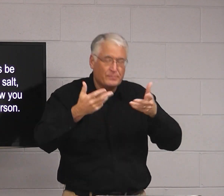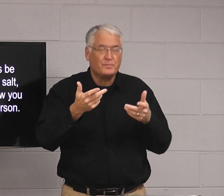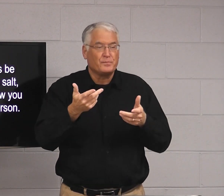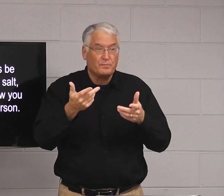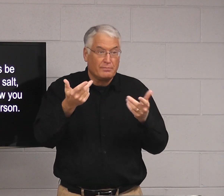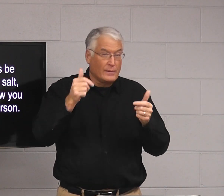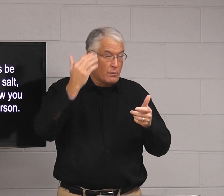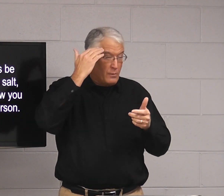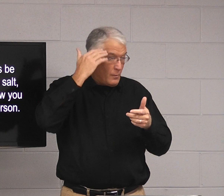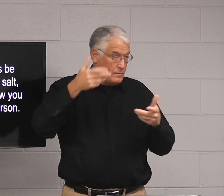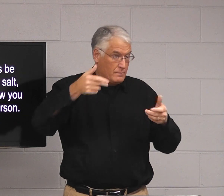mean with salt?